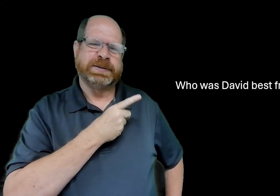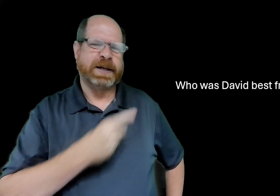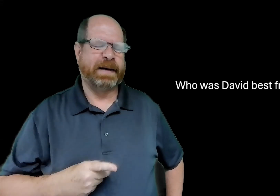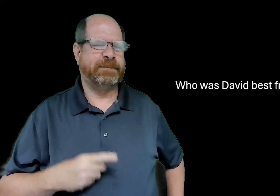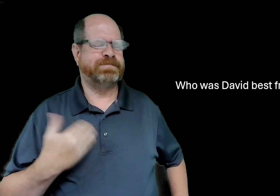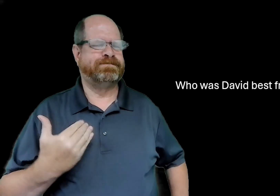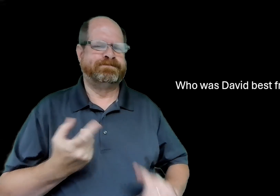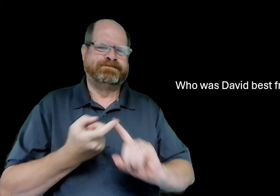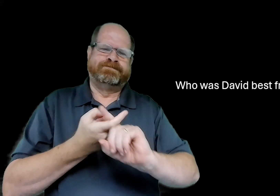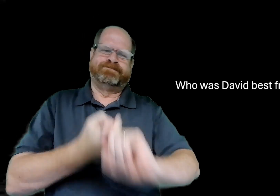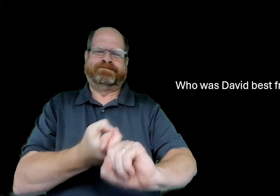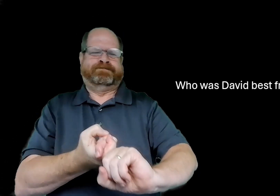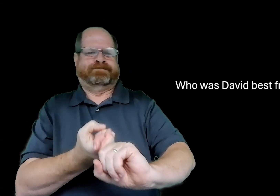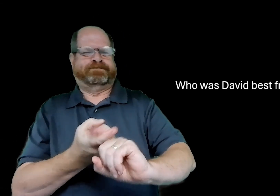who was david's best friend